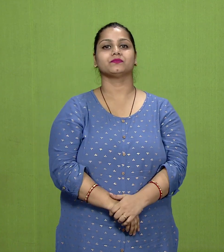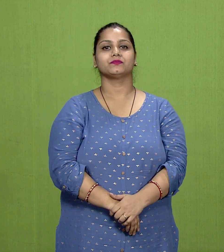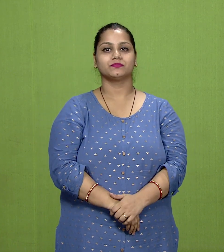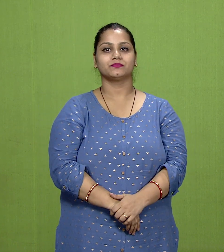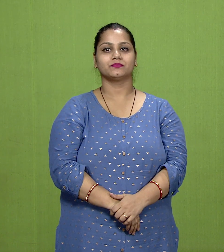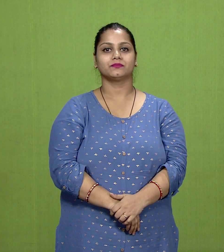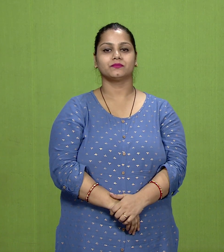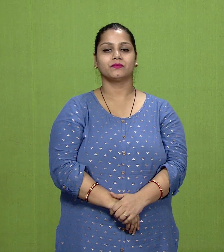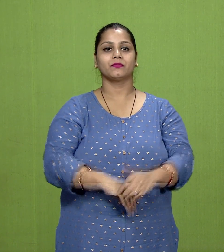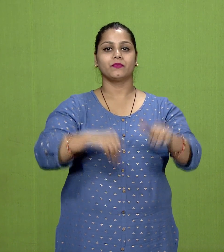Avanti,